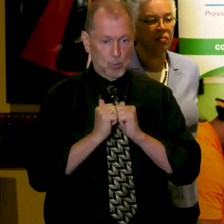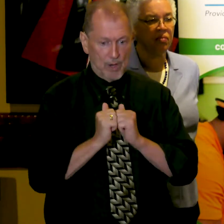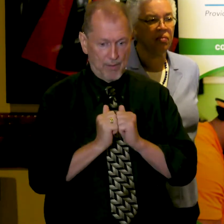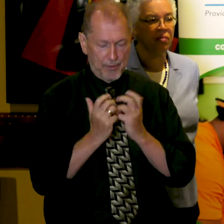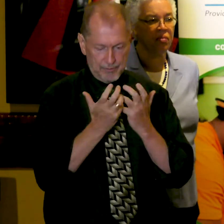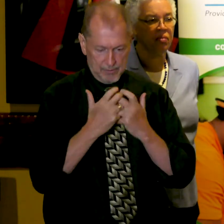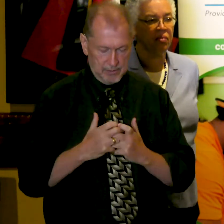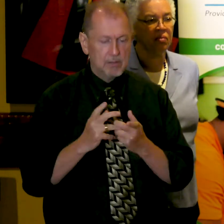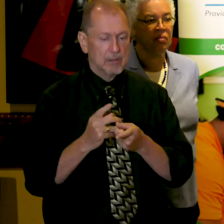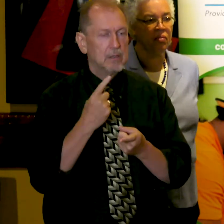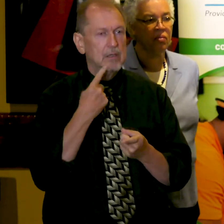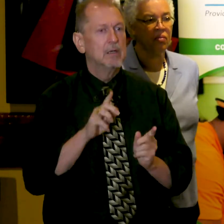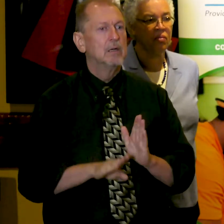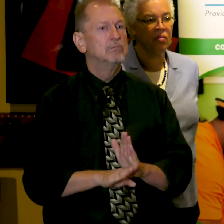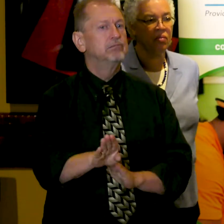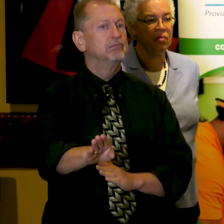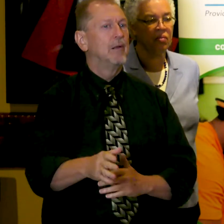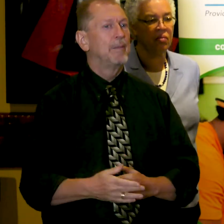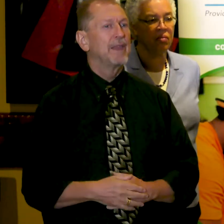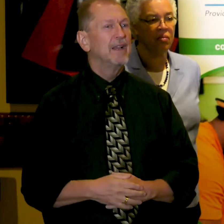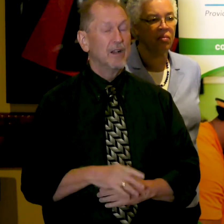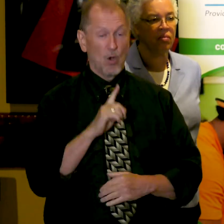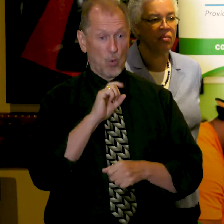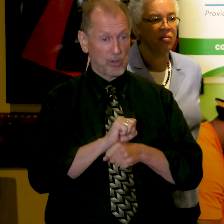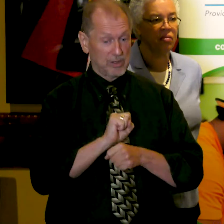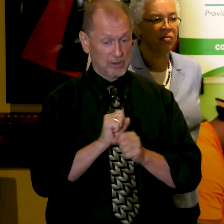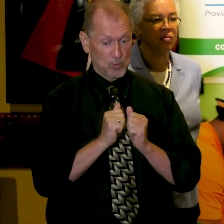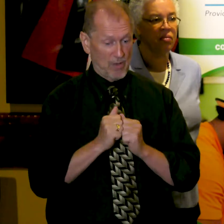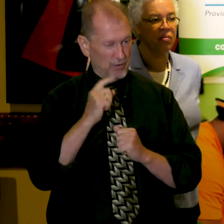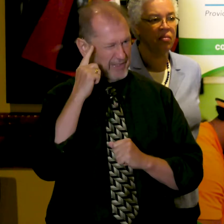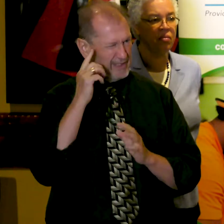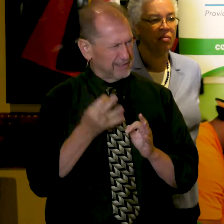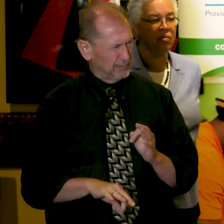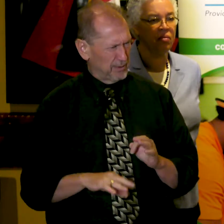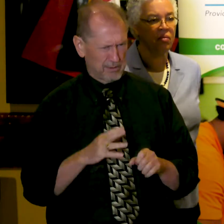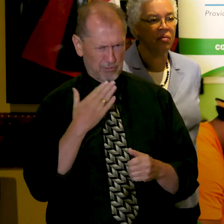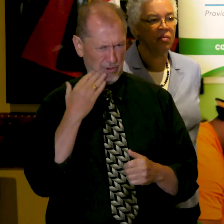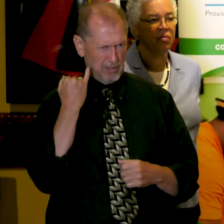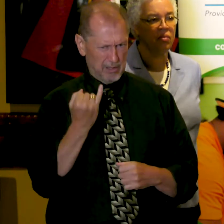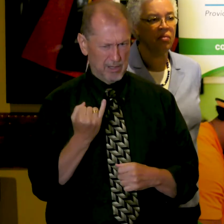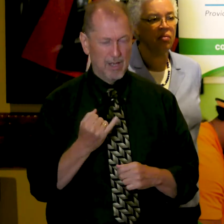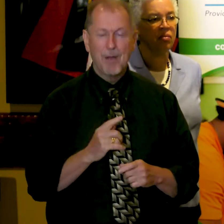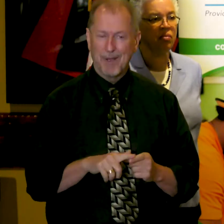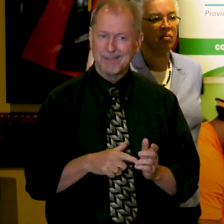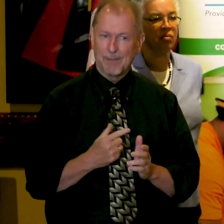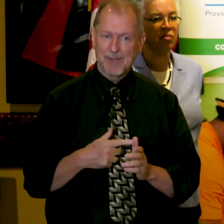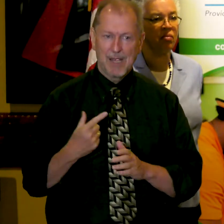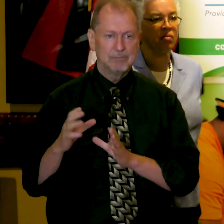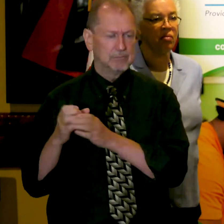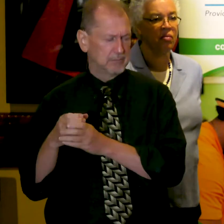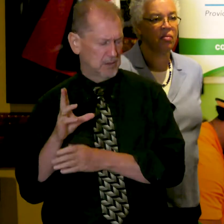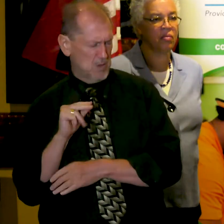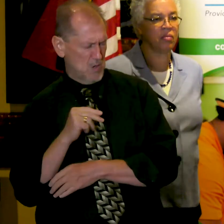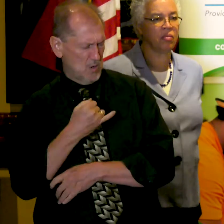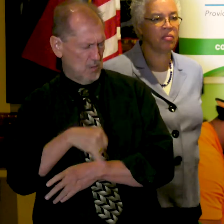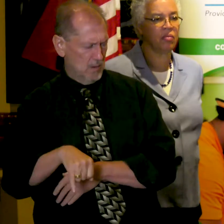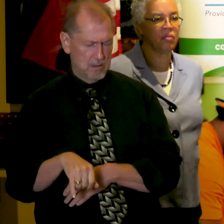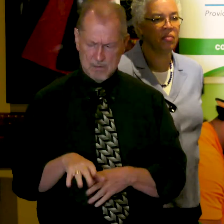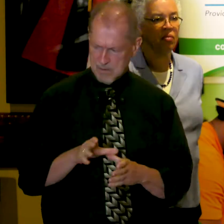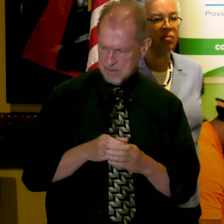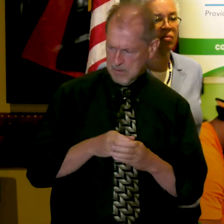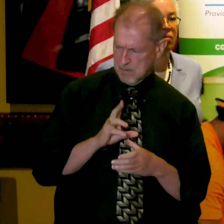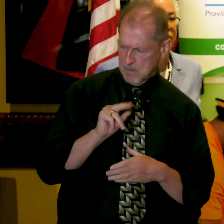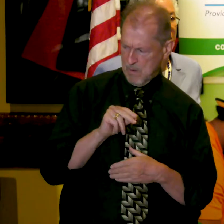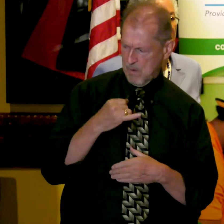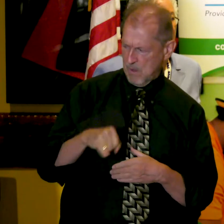It seems very simple, but oftentimes that's not what happens. So I am very proud of the work that we